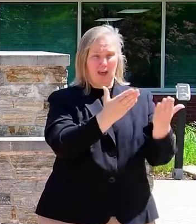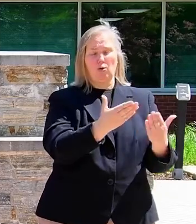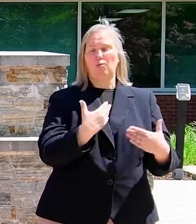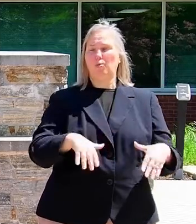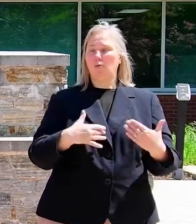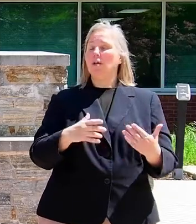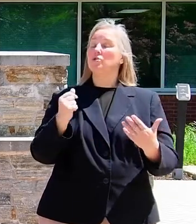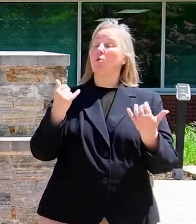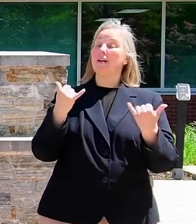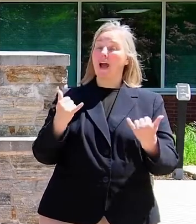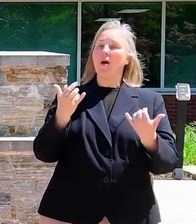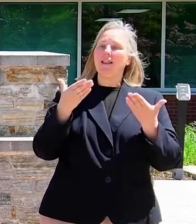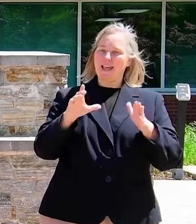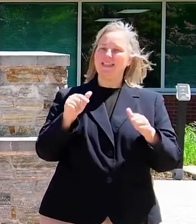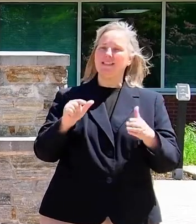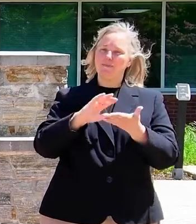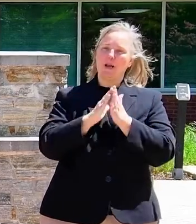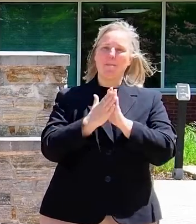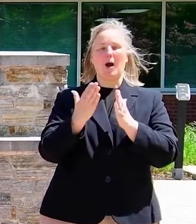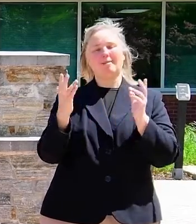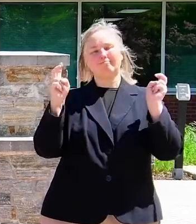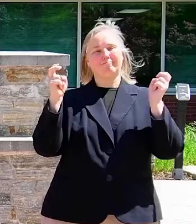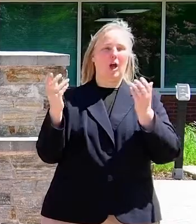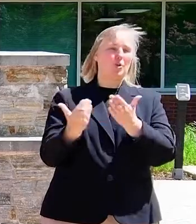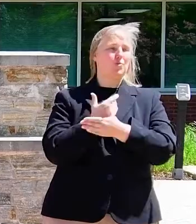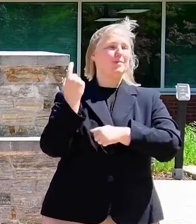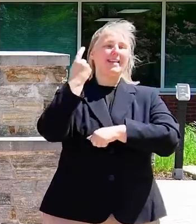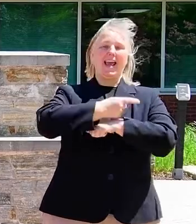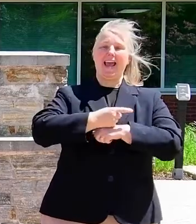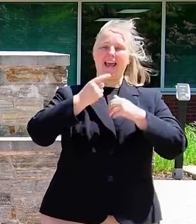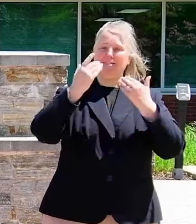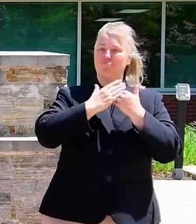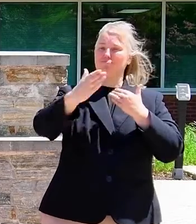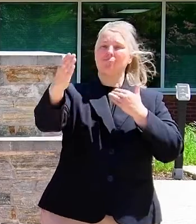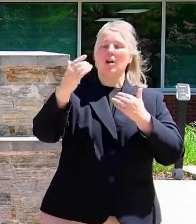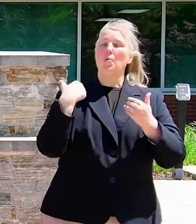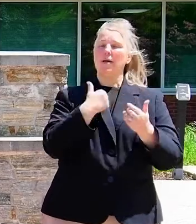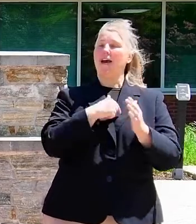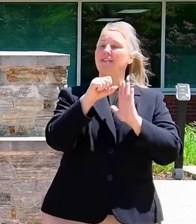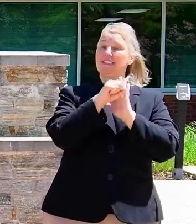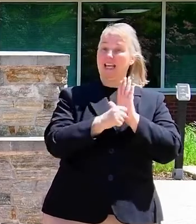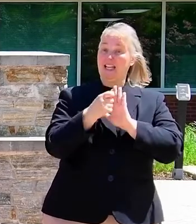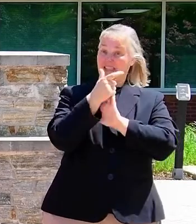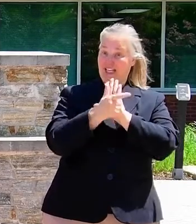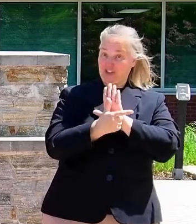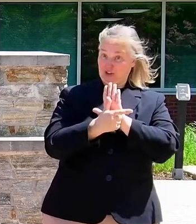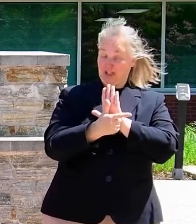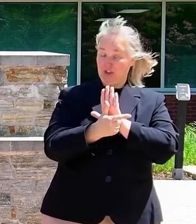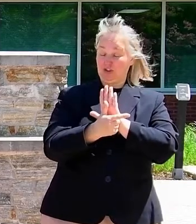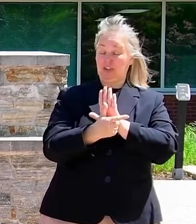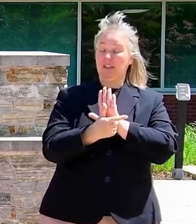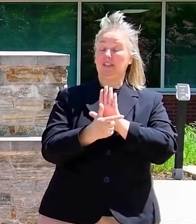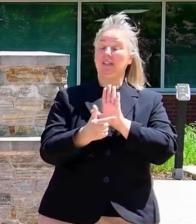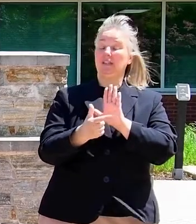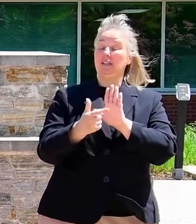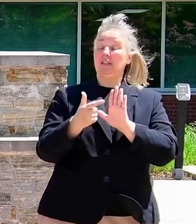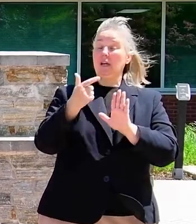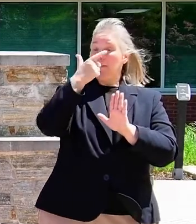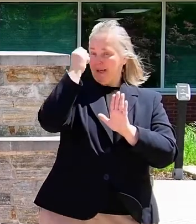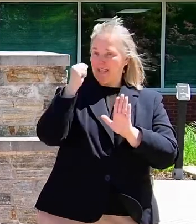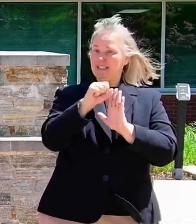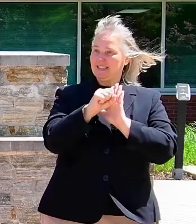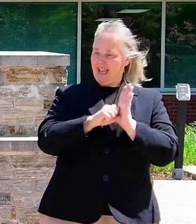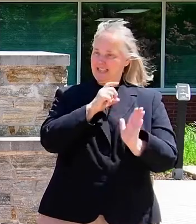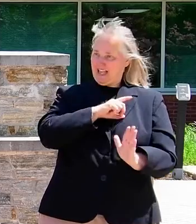All right, so let this be a new day. We have state legislation because of our state delegates who are